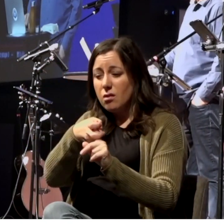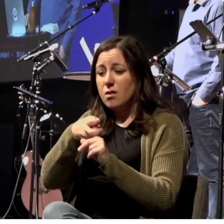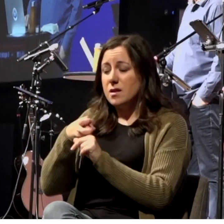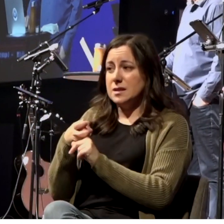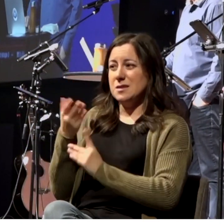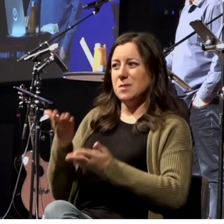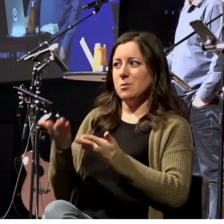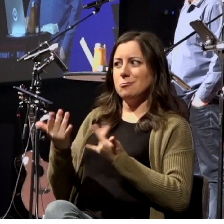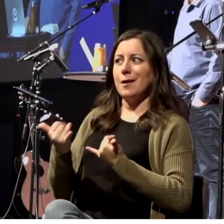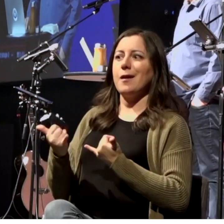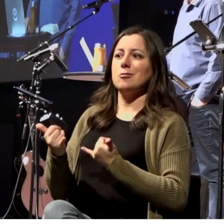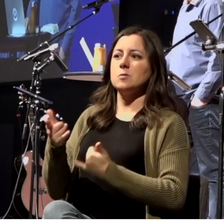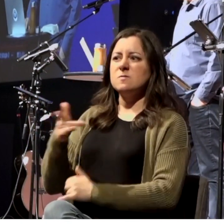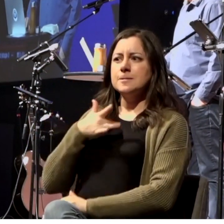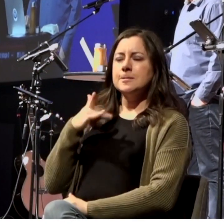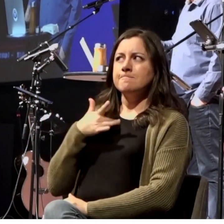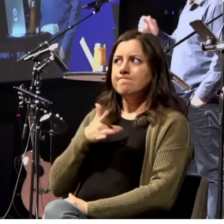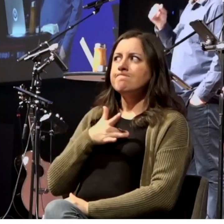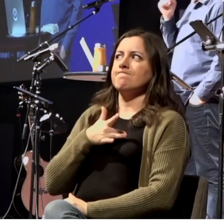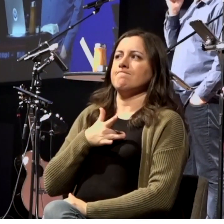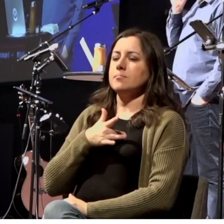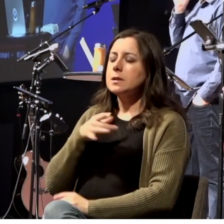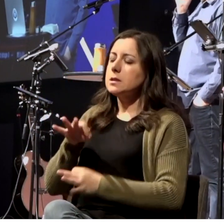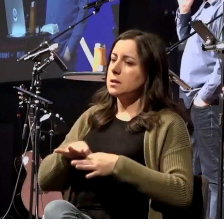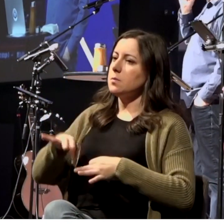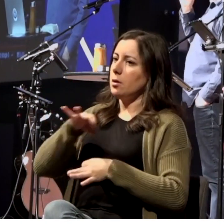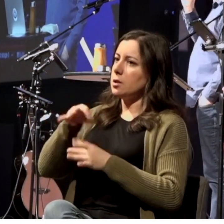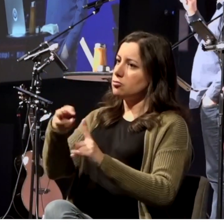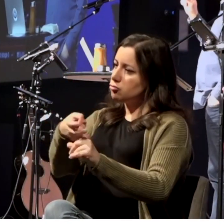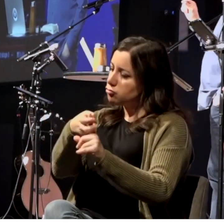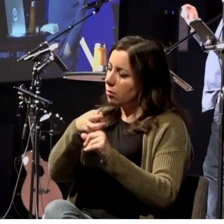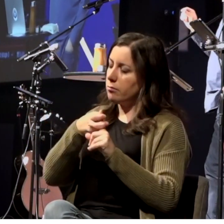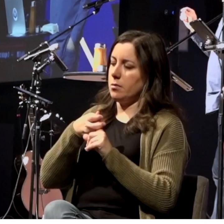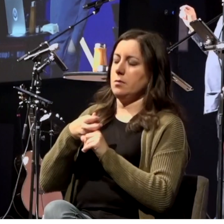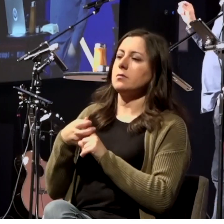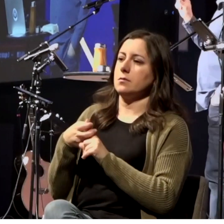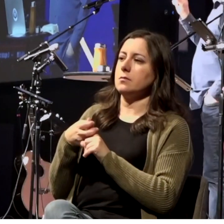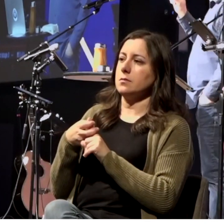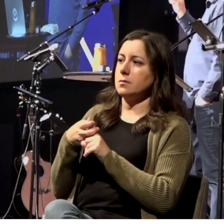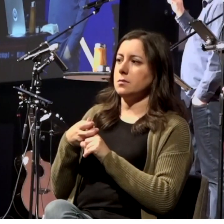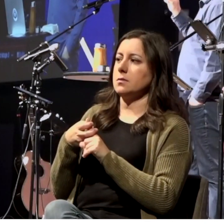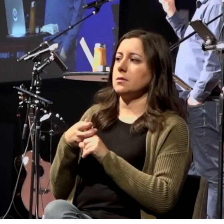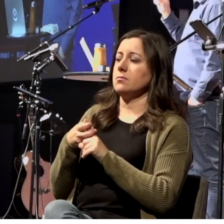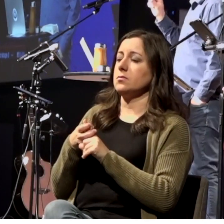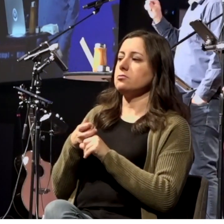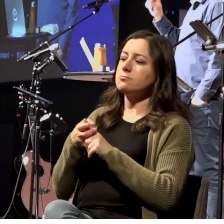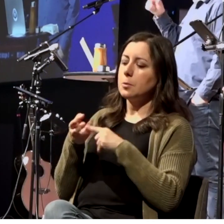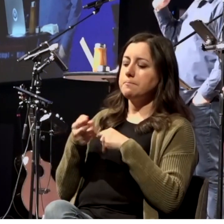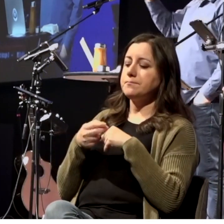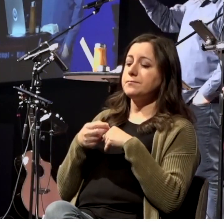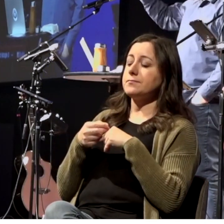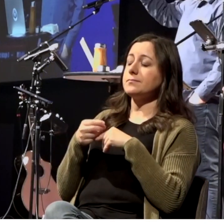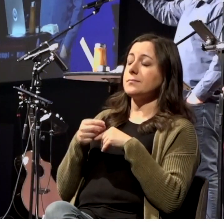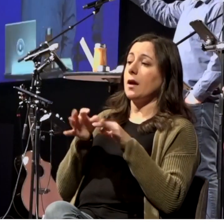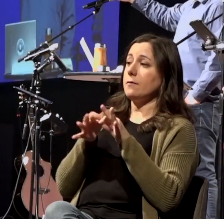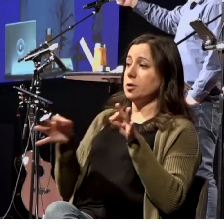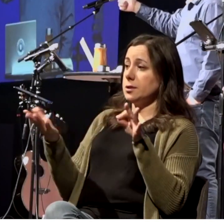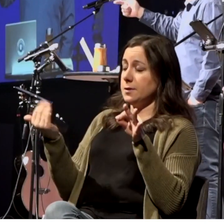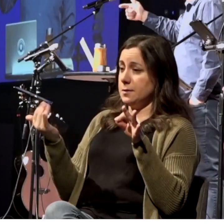today. I want you to notice in verse 15 that Lydia and her household their faith is evidenced by